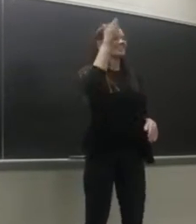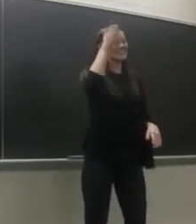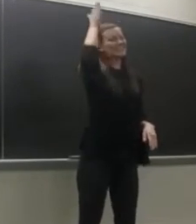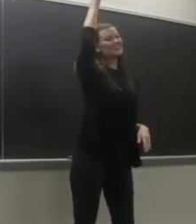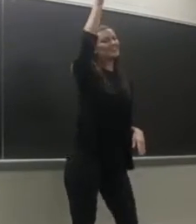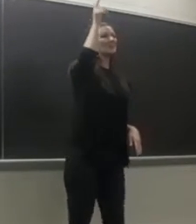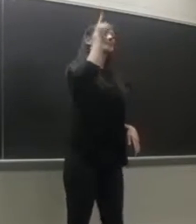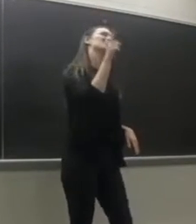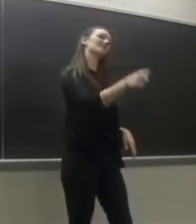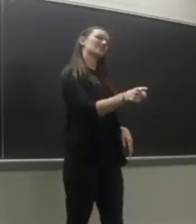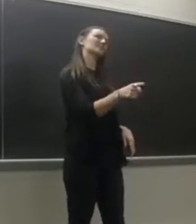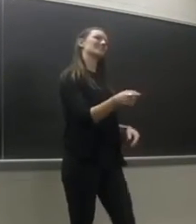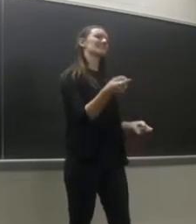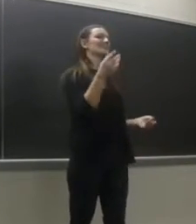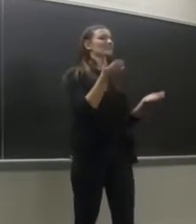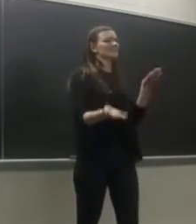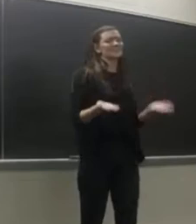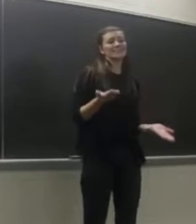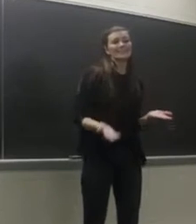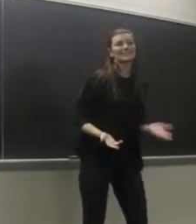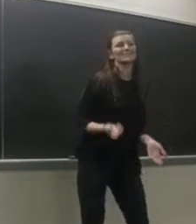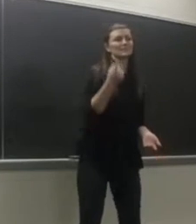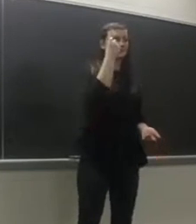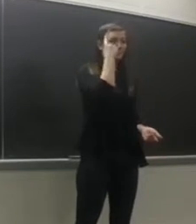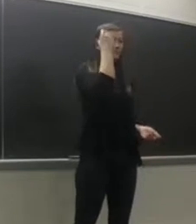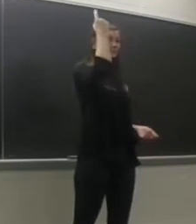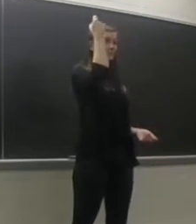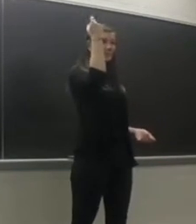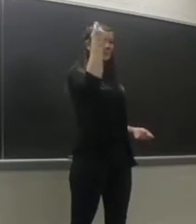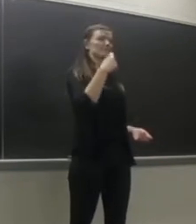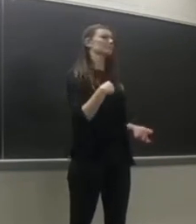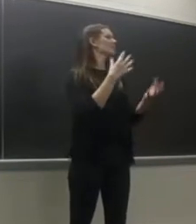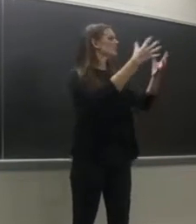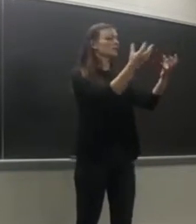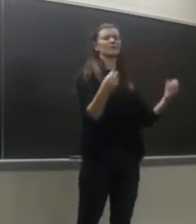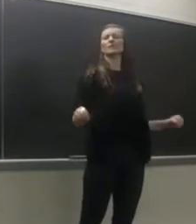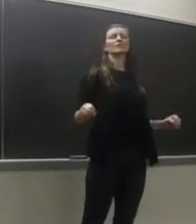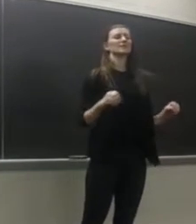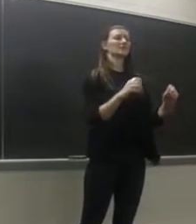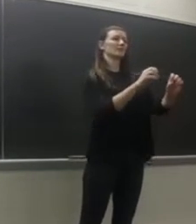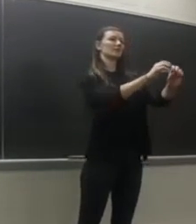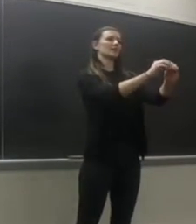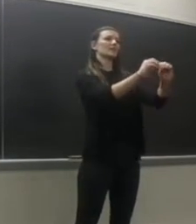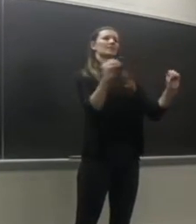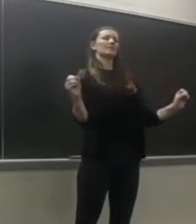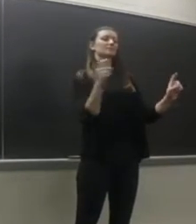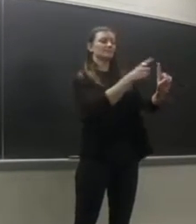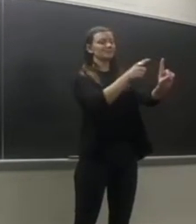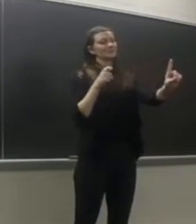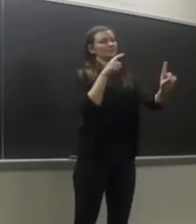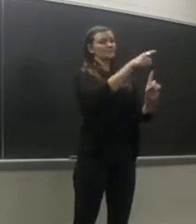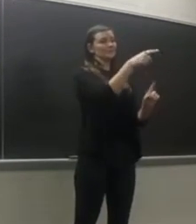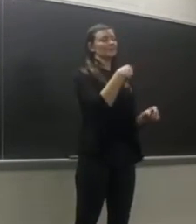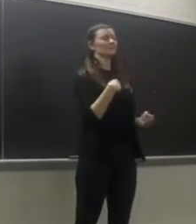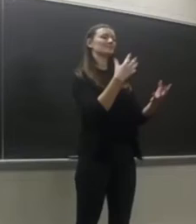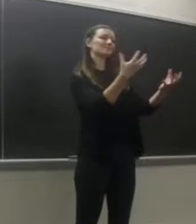Maybe one day you will understand, I don't want nothing from you But sweetly hold your hand,